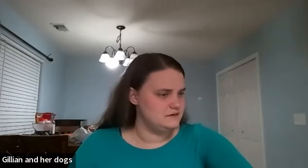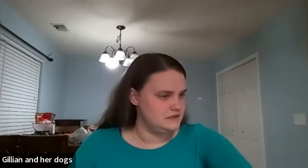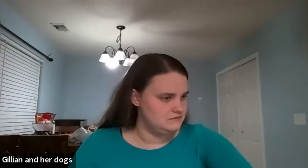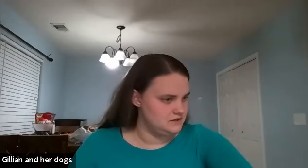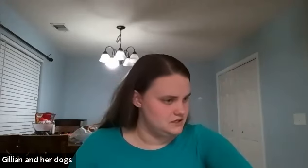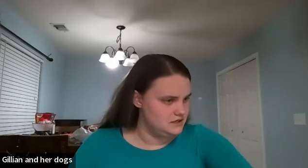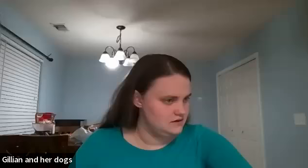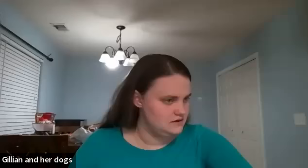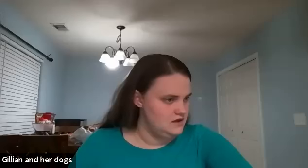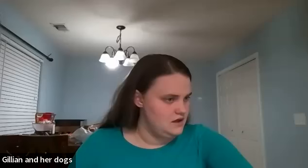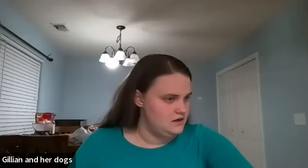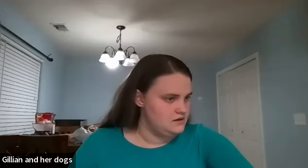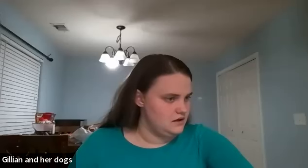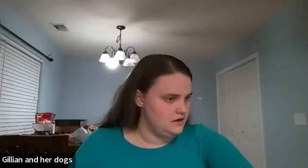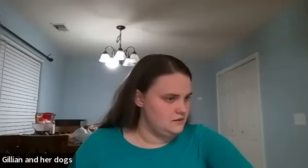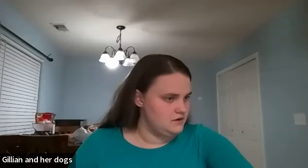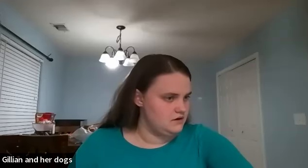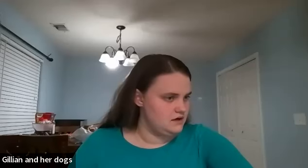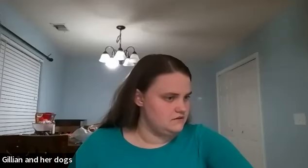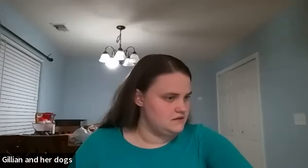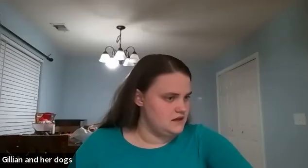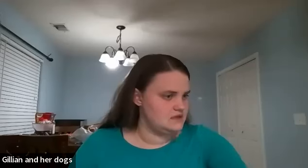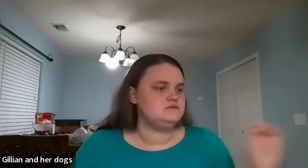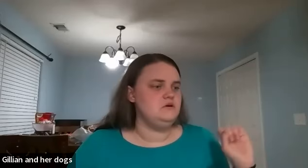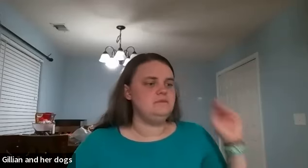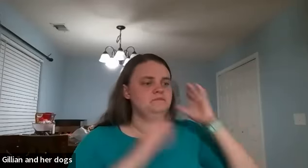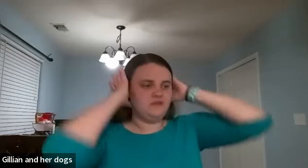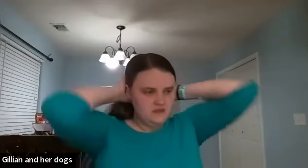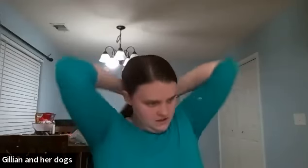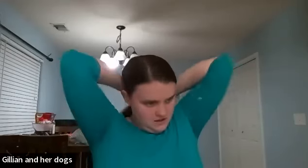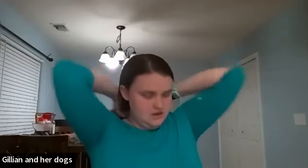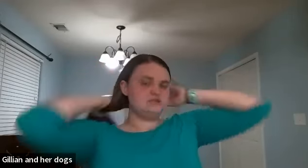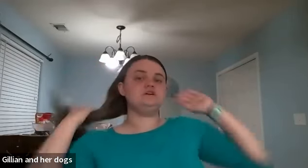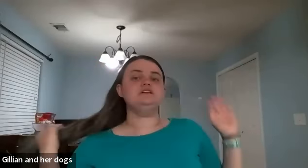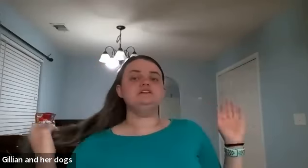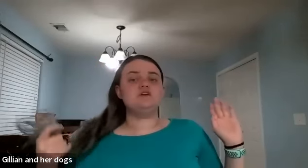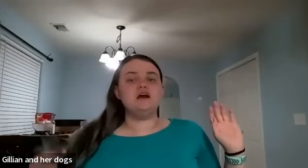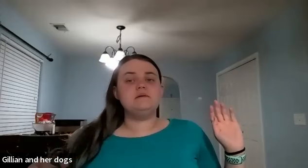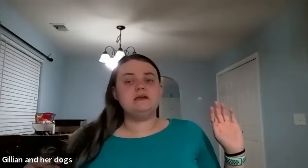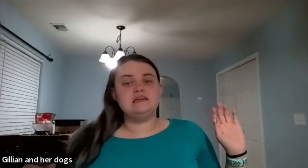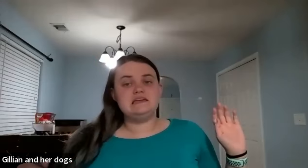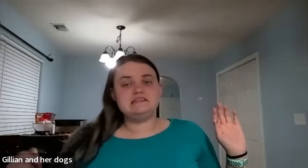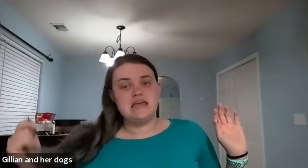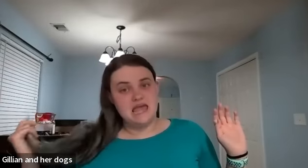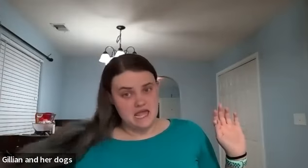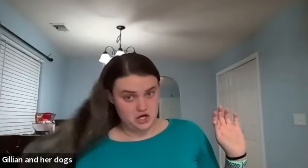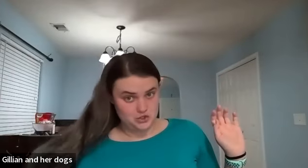give me a minute um all right the next one is we're going to describe is hair